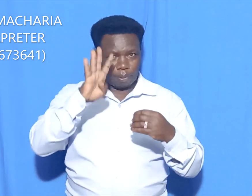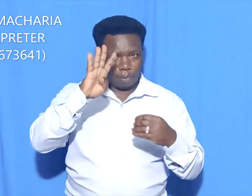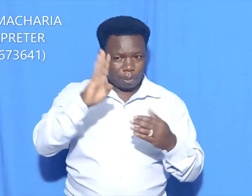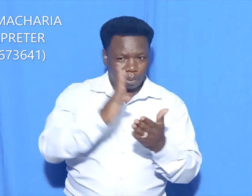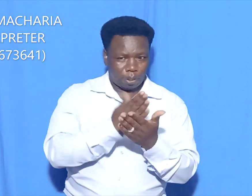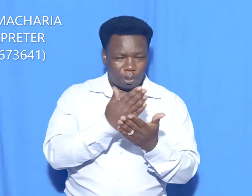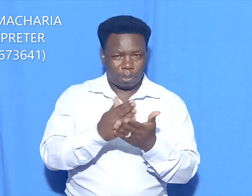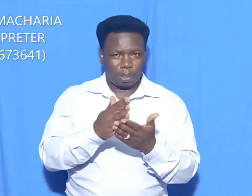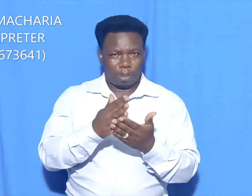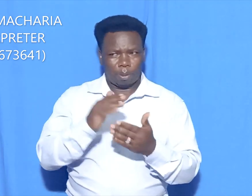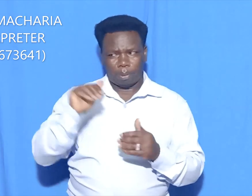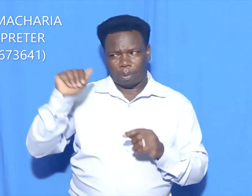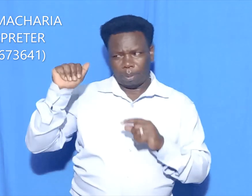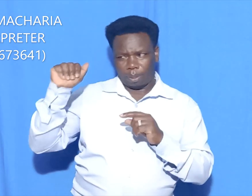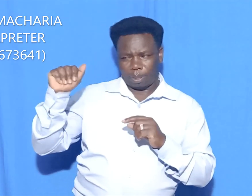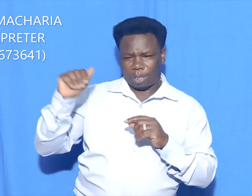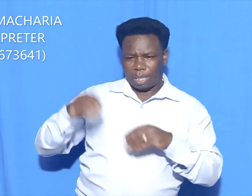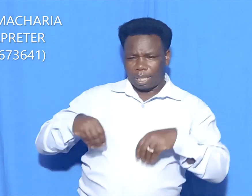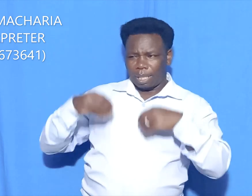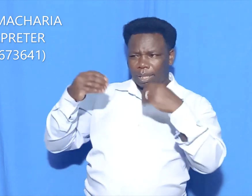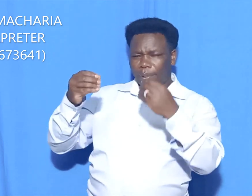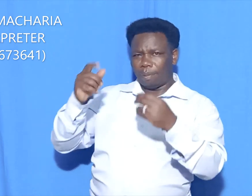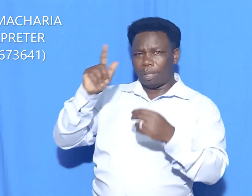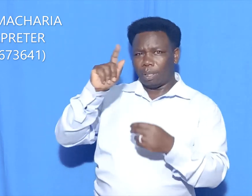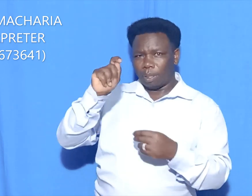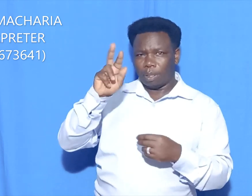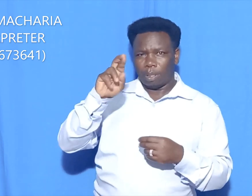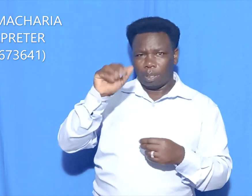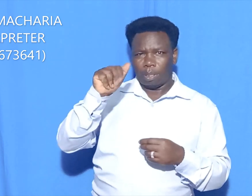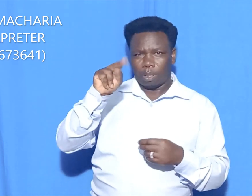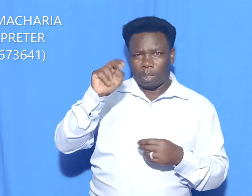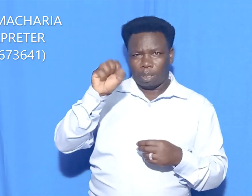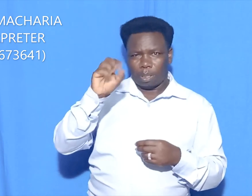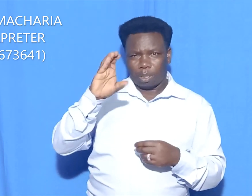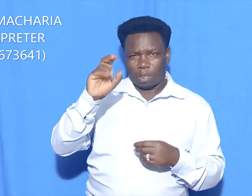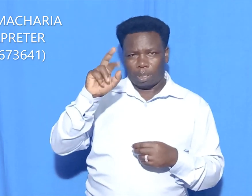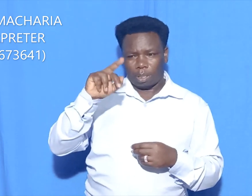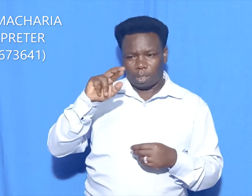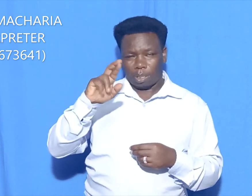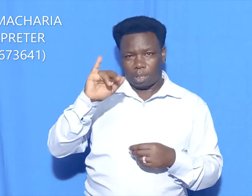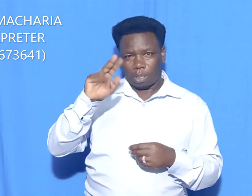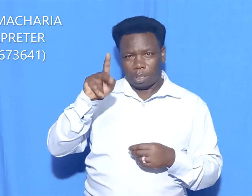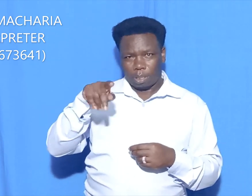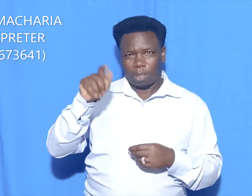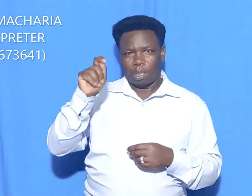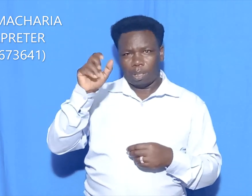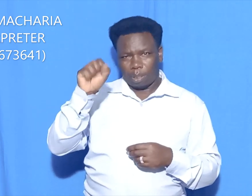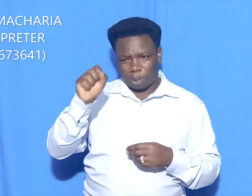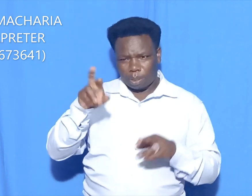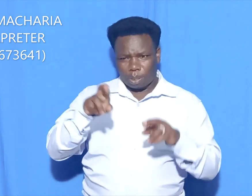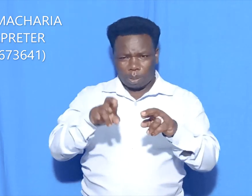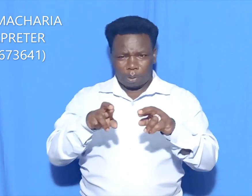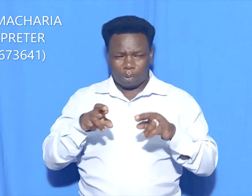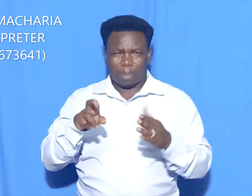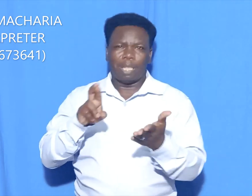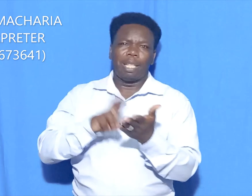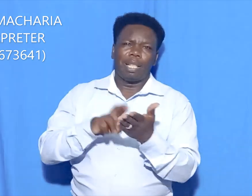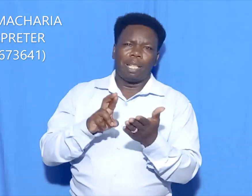insurance of transcripts, requirements, registered students, done and